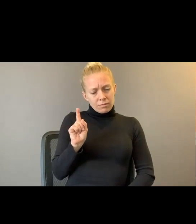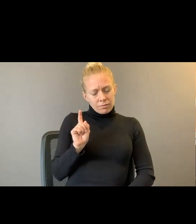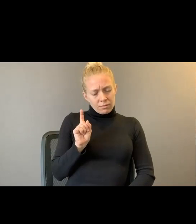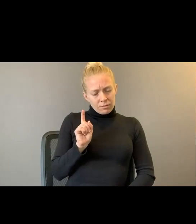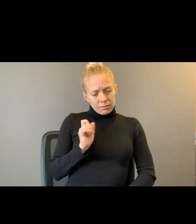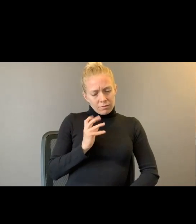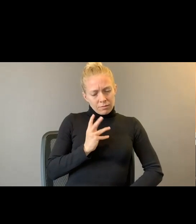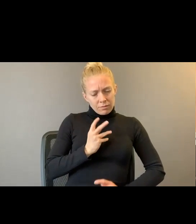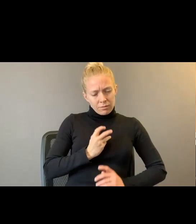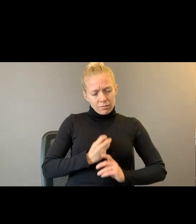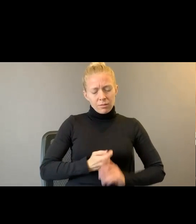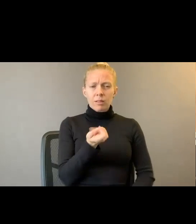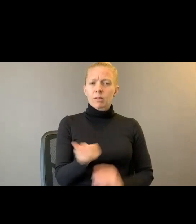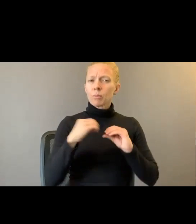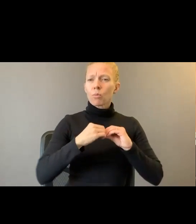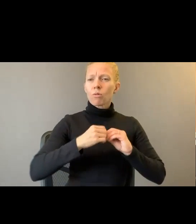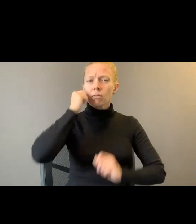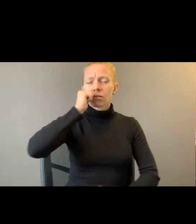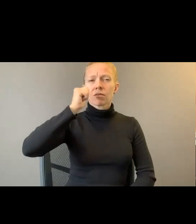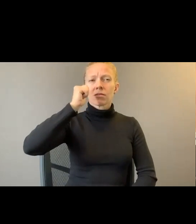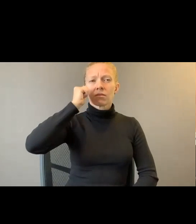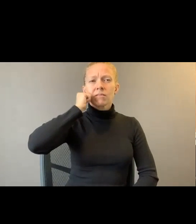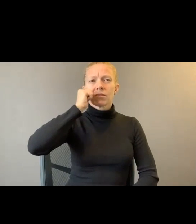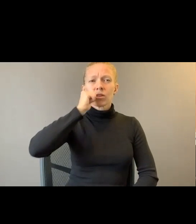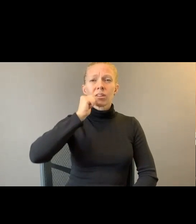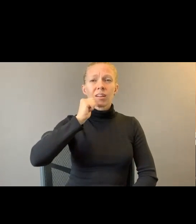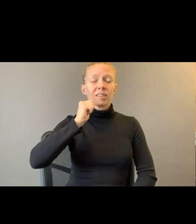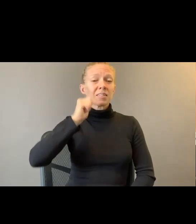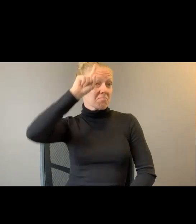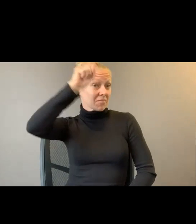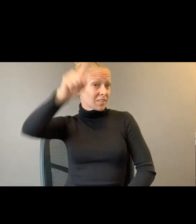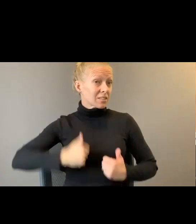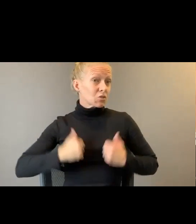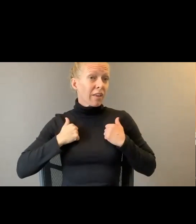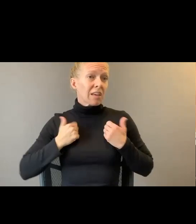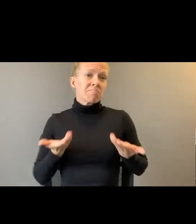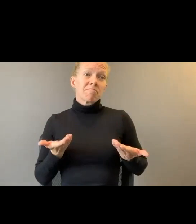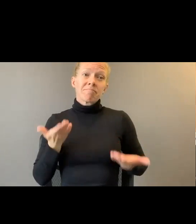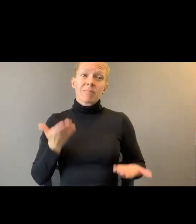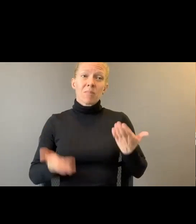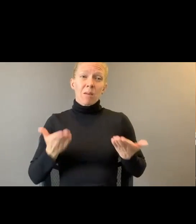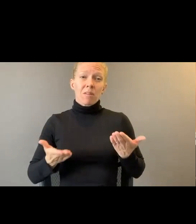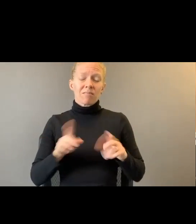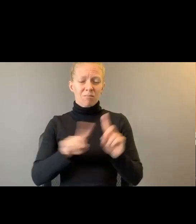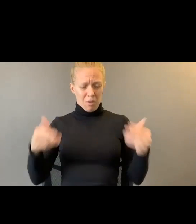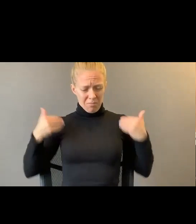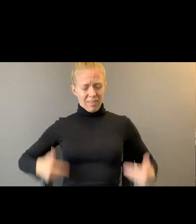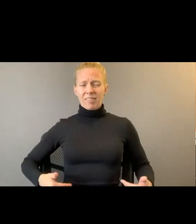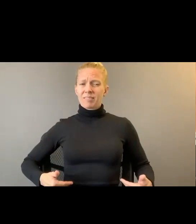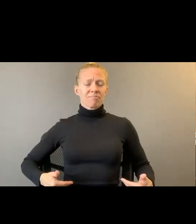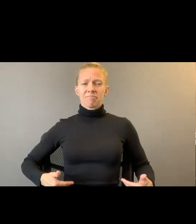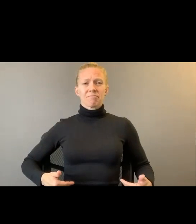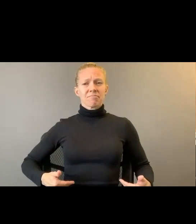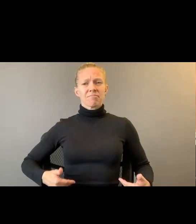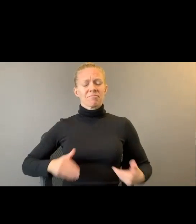Maybe there's intelligent life, but I'm not it. How will we survive this? Having a